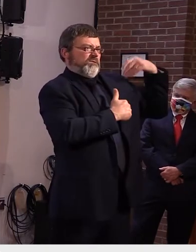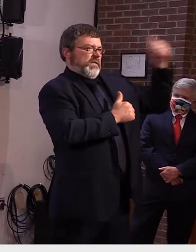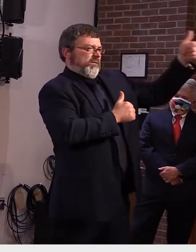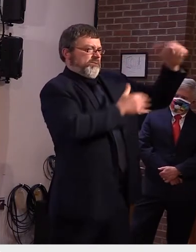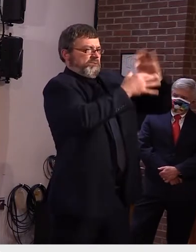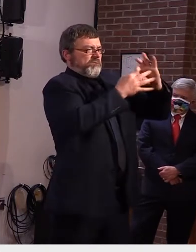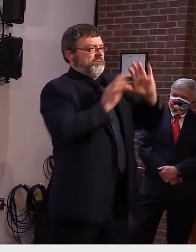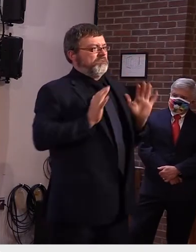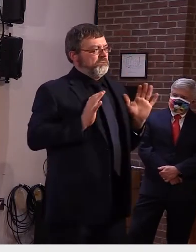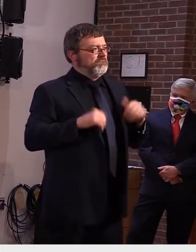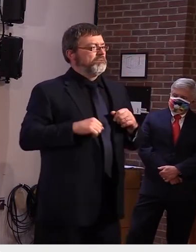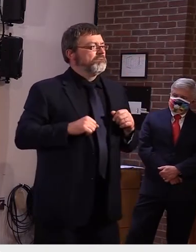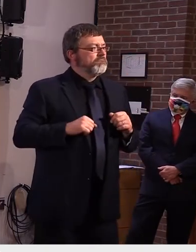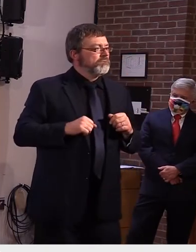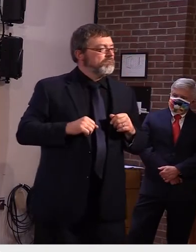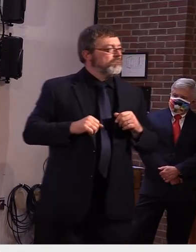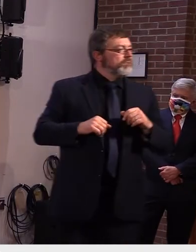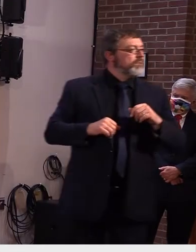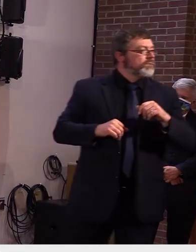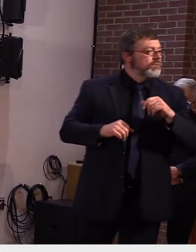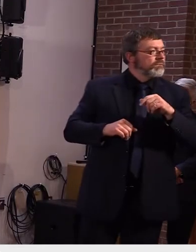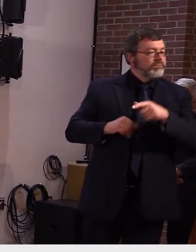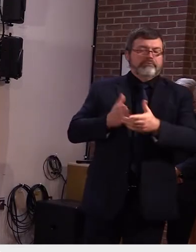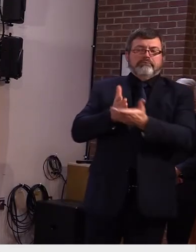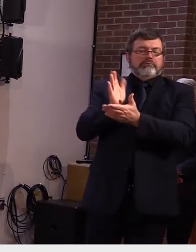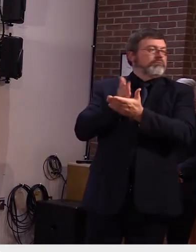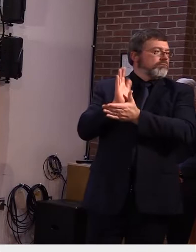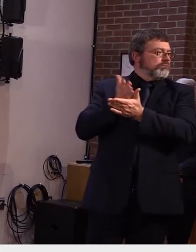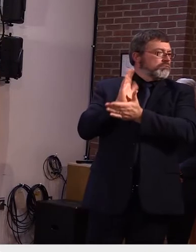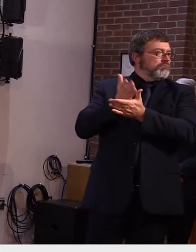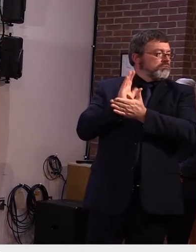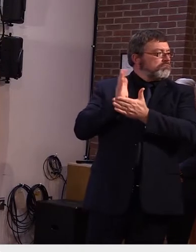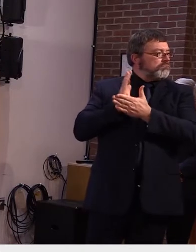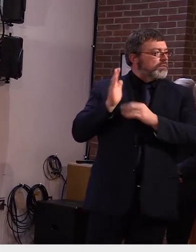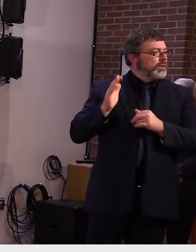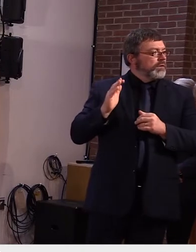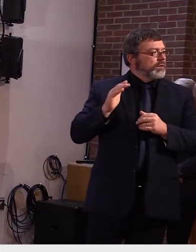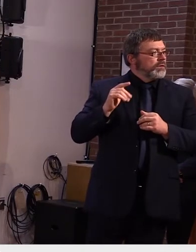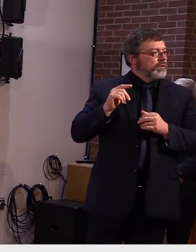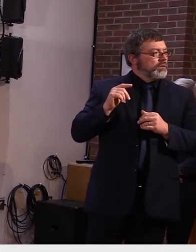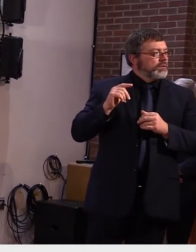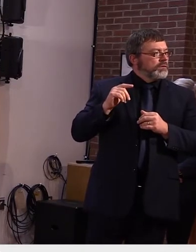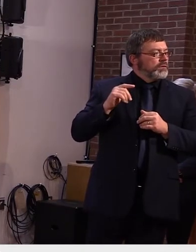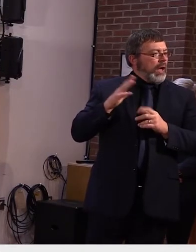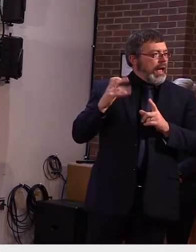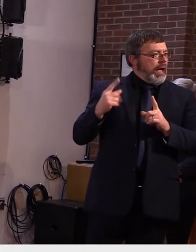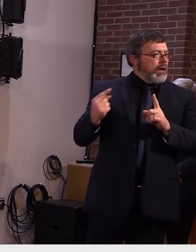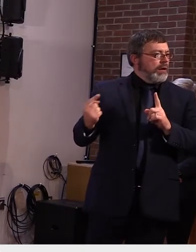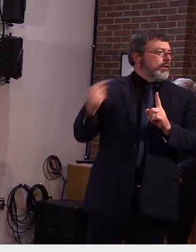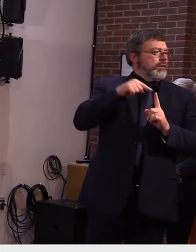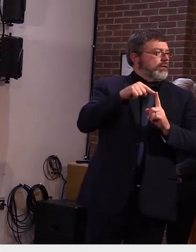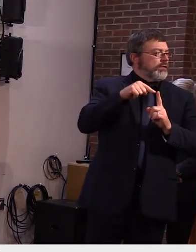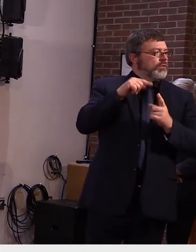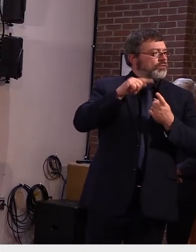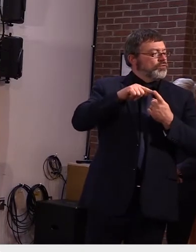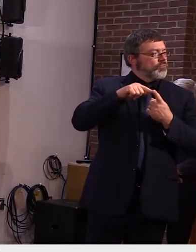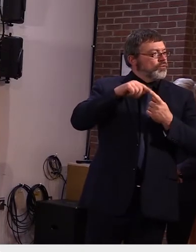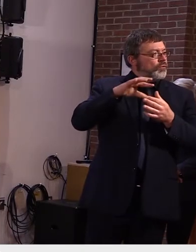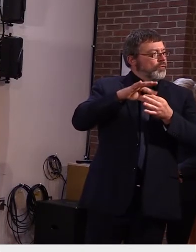uh uh and at one point i think it was in regards to montpelier you threw out kippa again uh